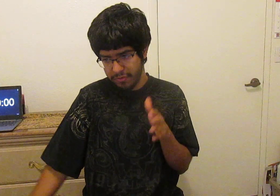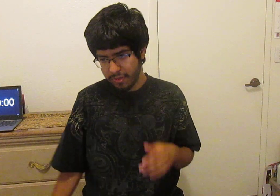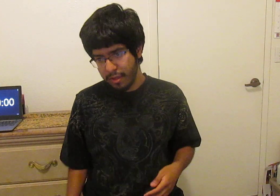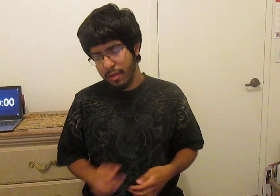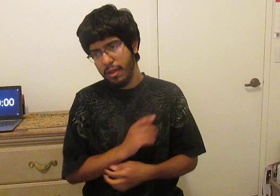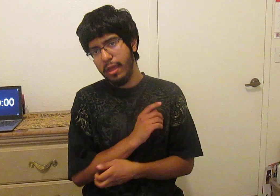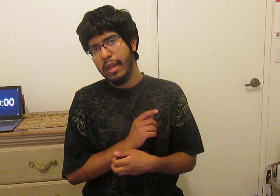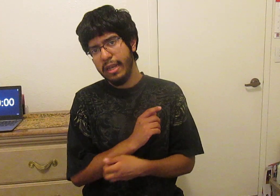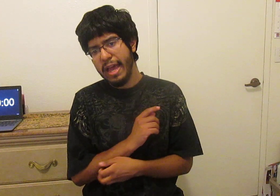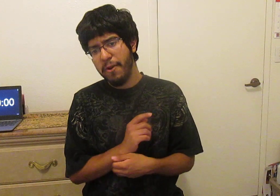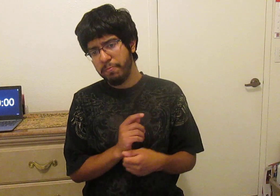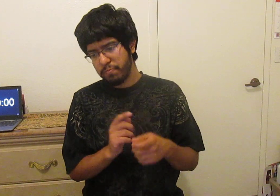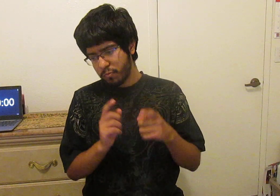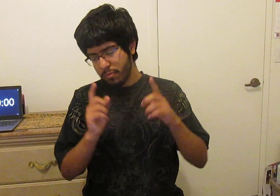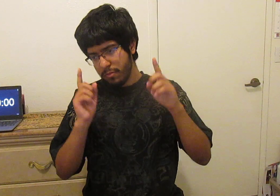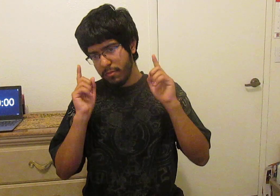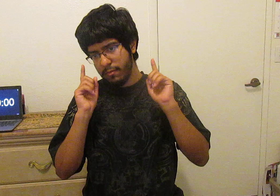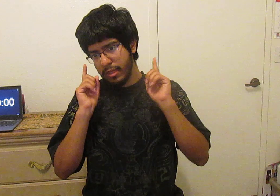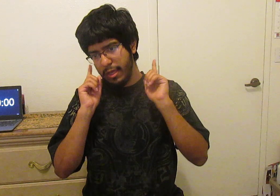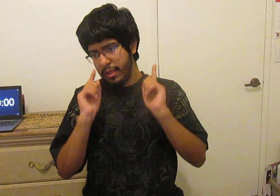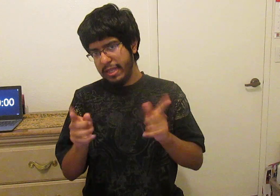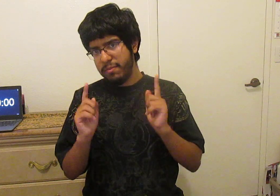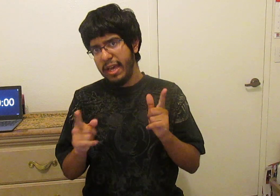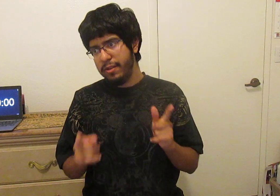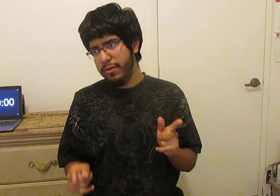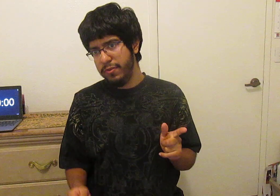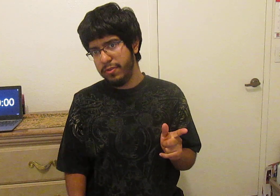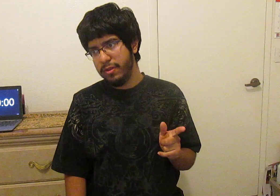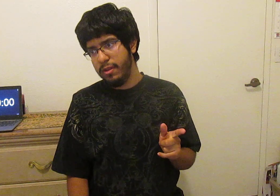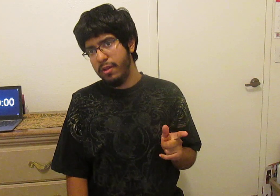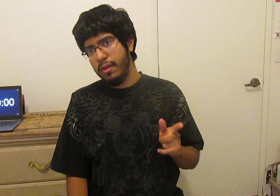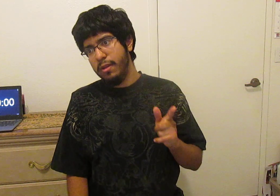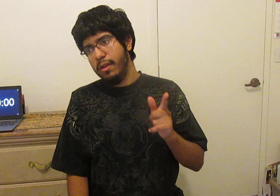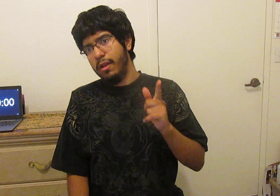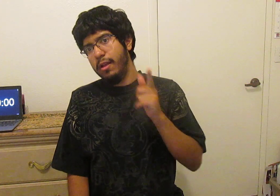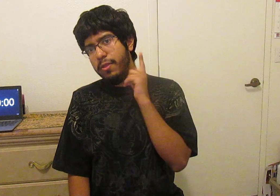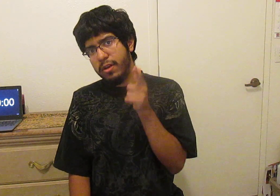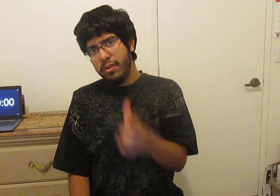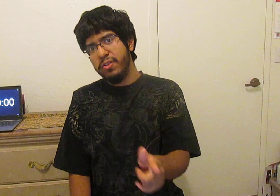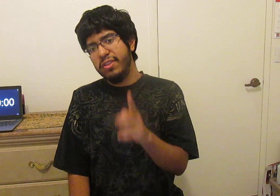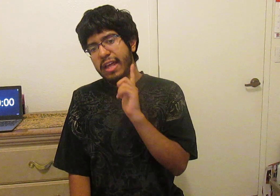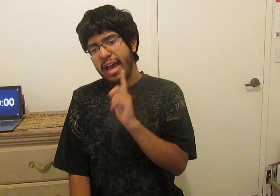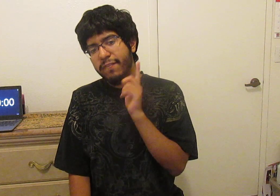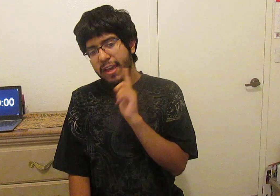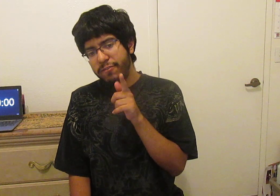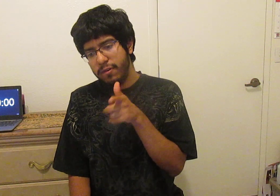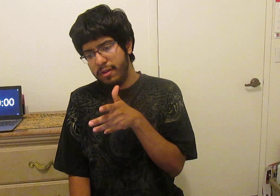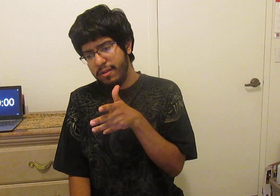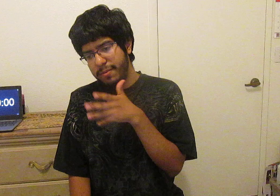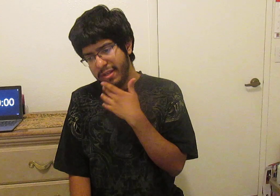now that's the bad news the good news is that I have counter I mean